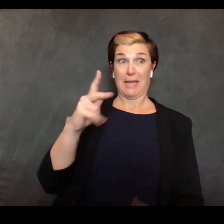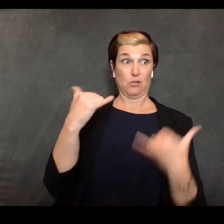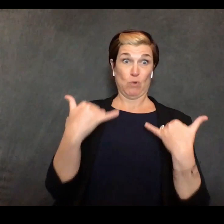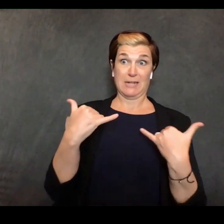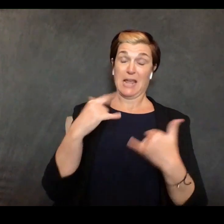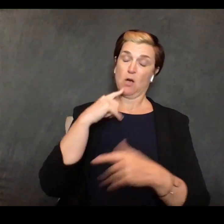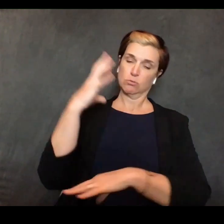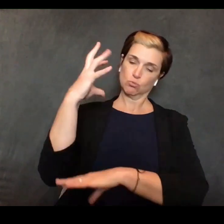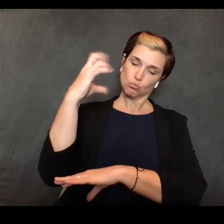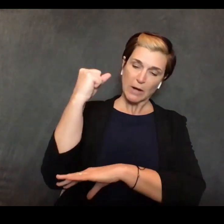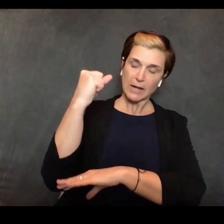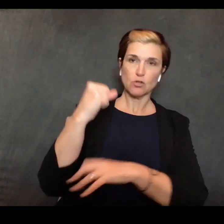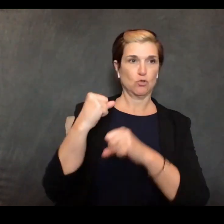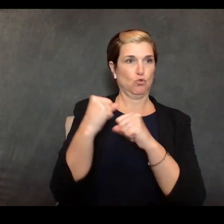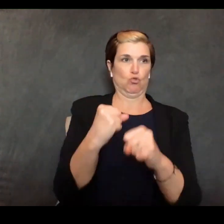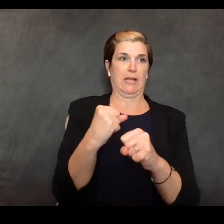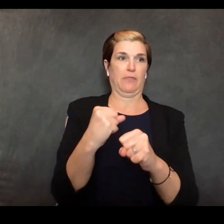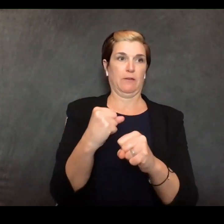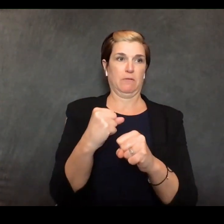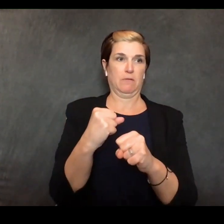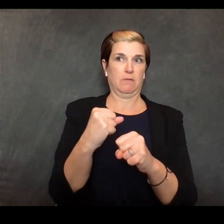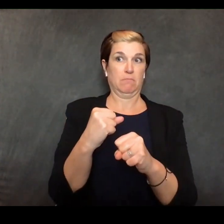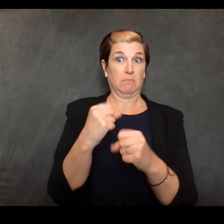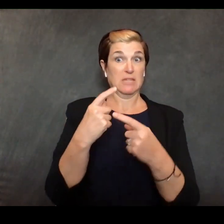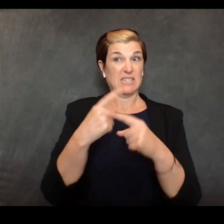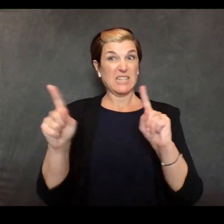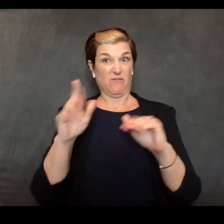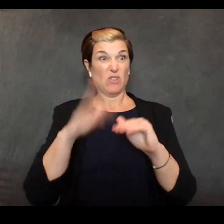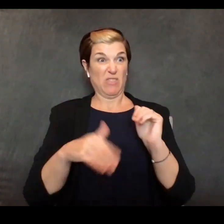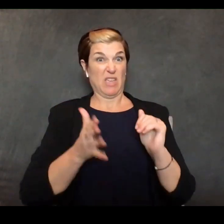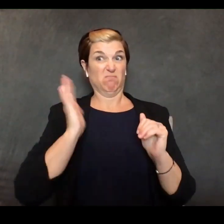much different event than what we had uh... not so long ago